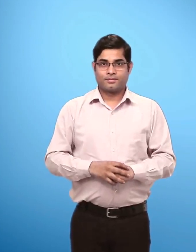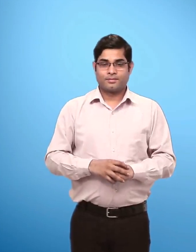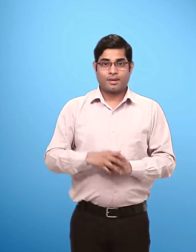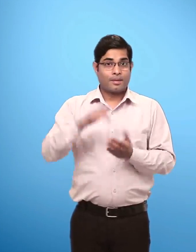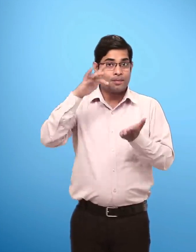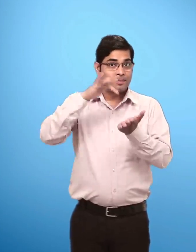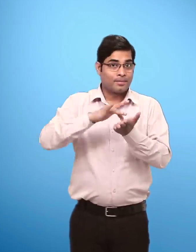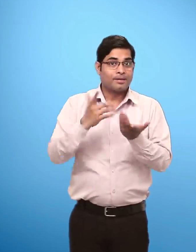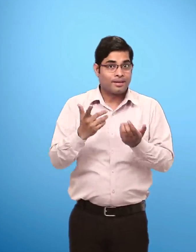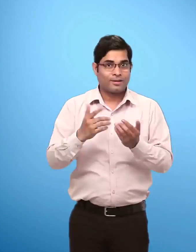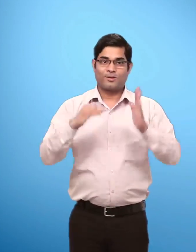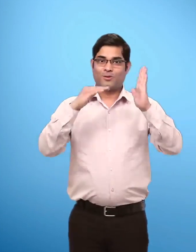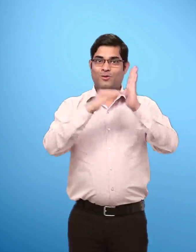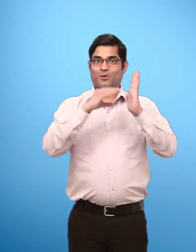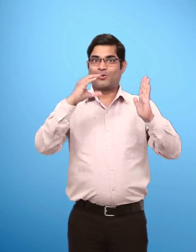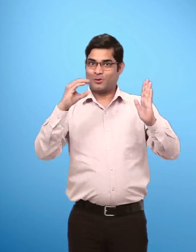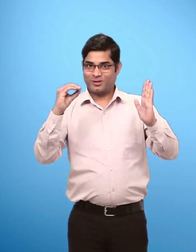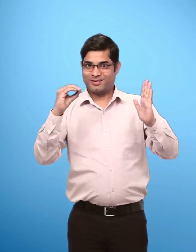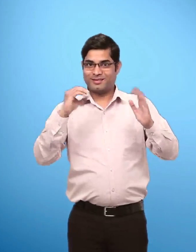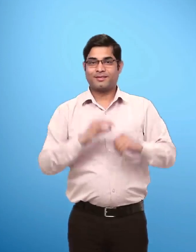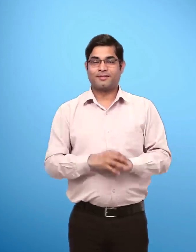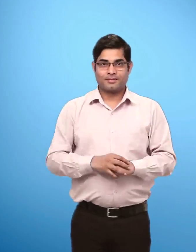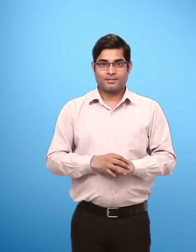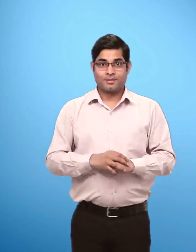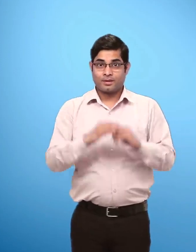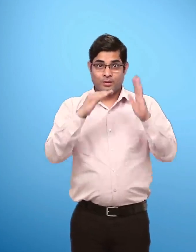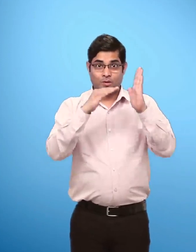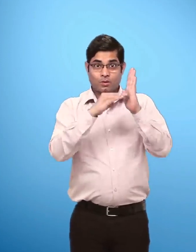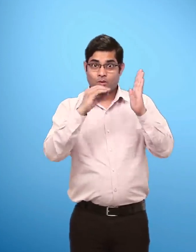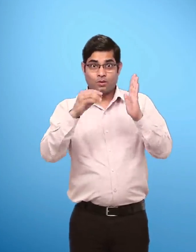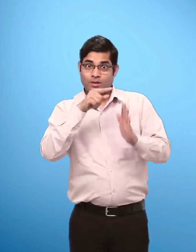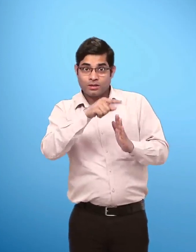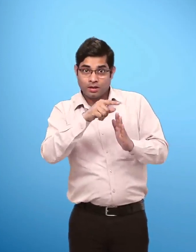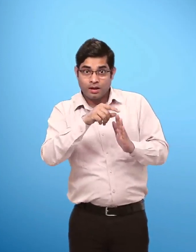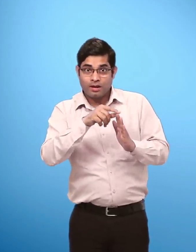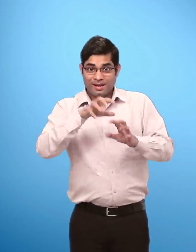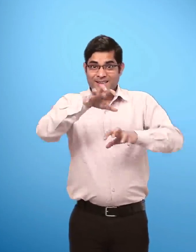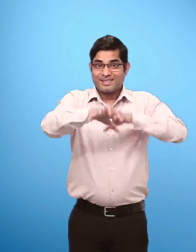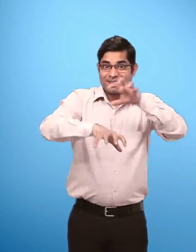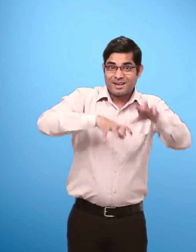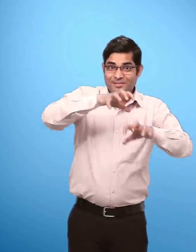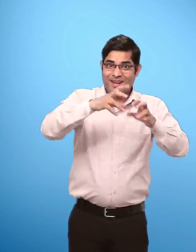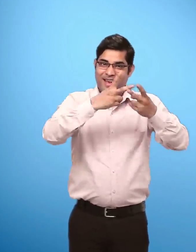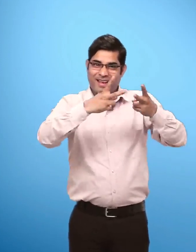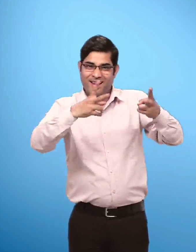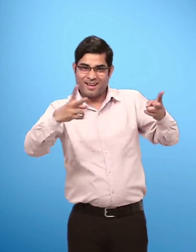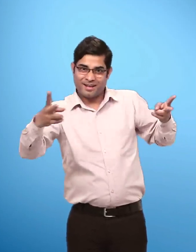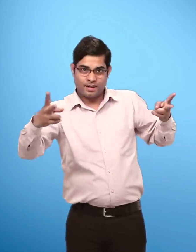Place 1 Zoo Zoo Zoo is a place where animals are housed in